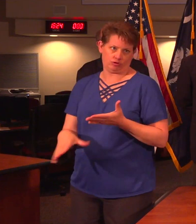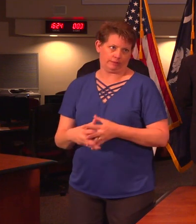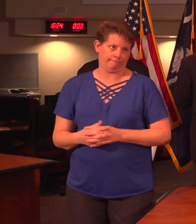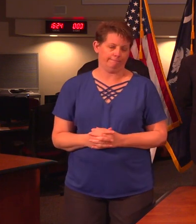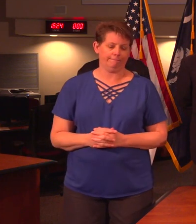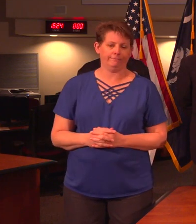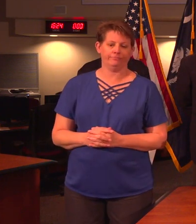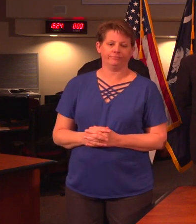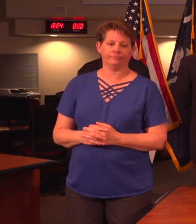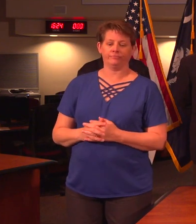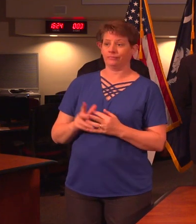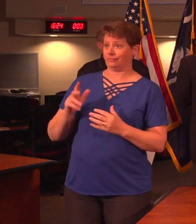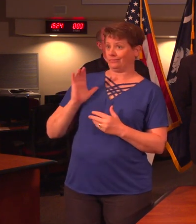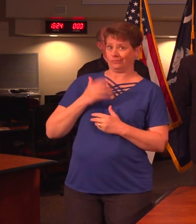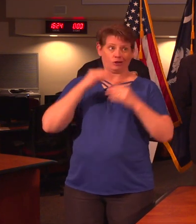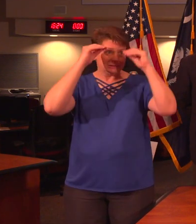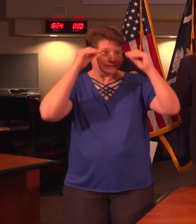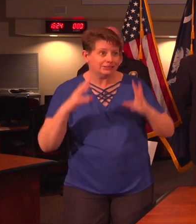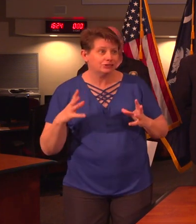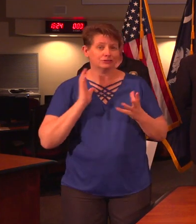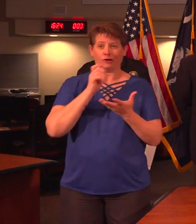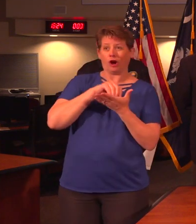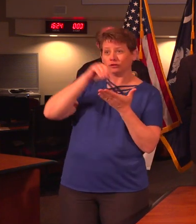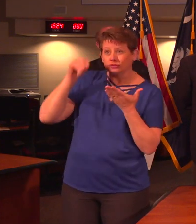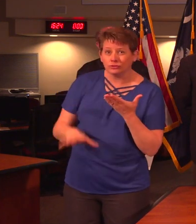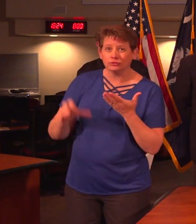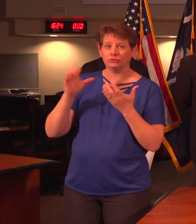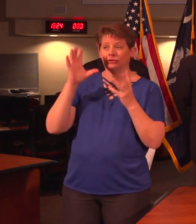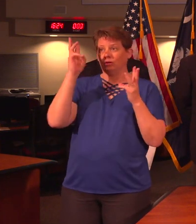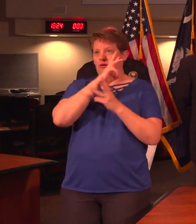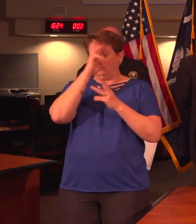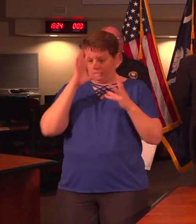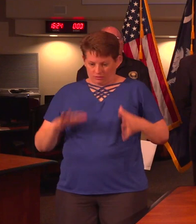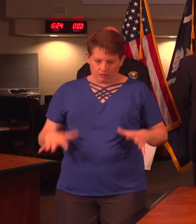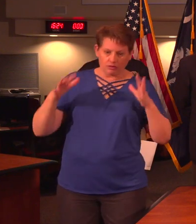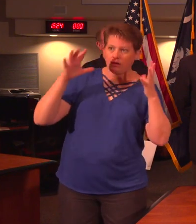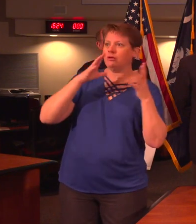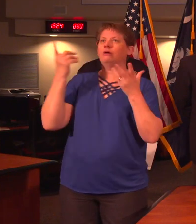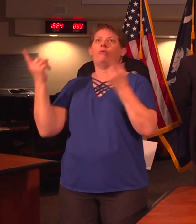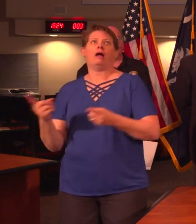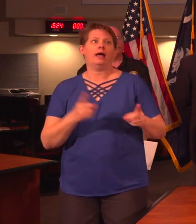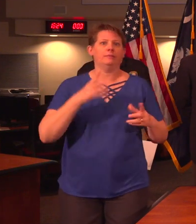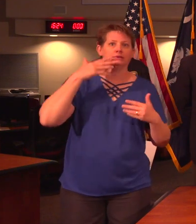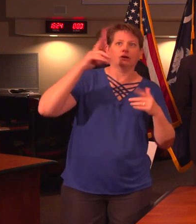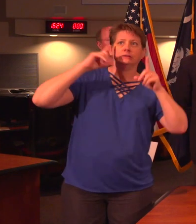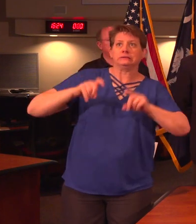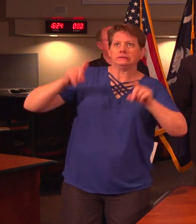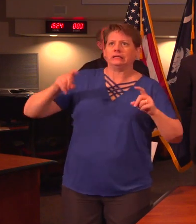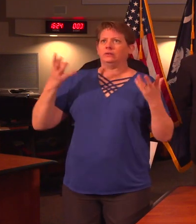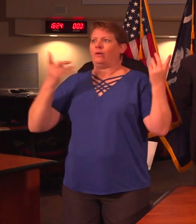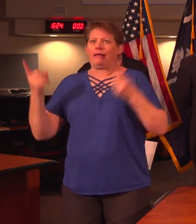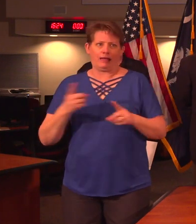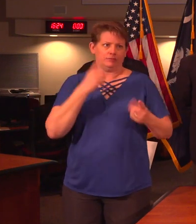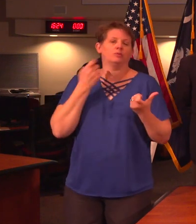There's no need for our teachers and our students to have this anxiety of what's going to happen on testing, so we